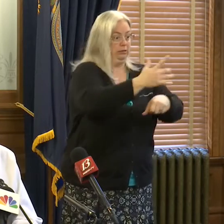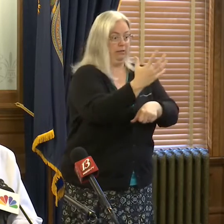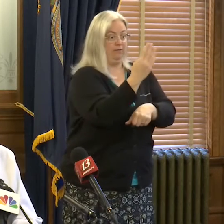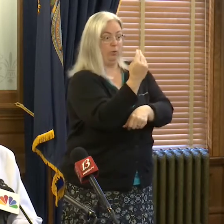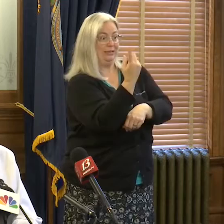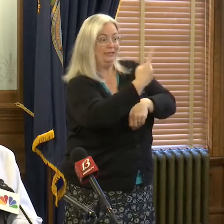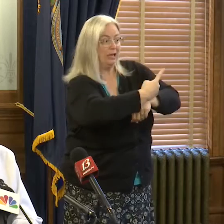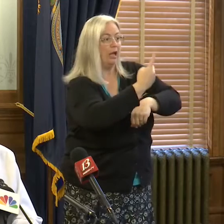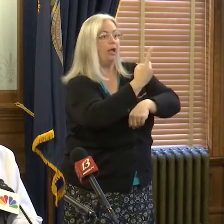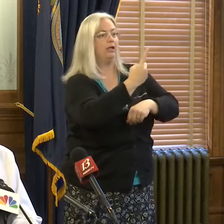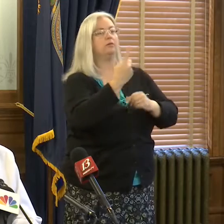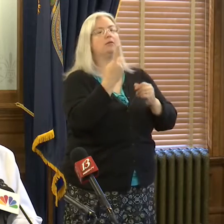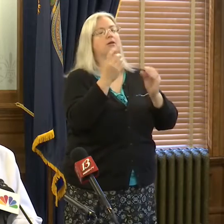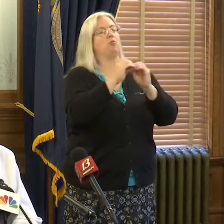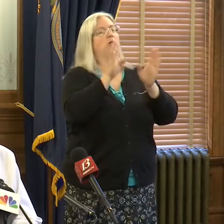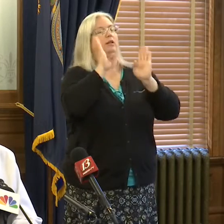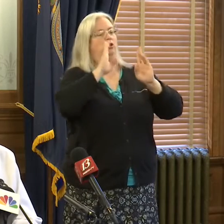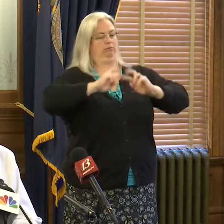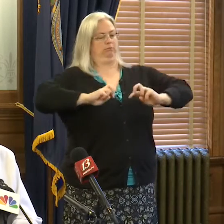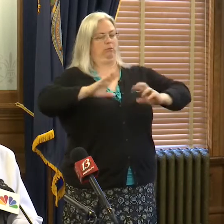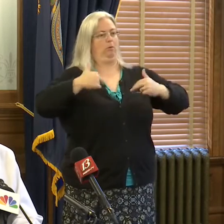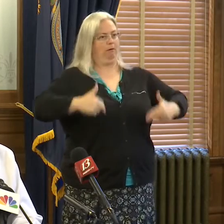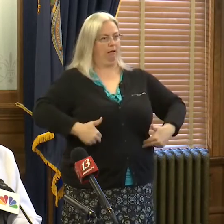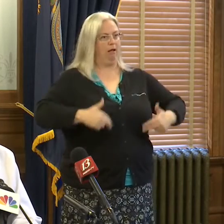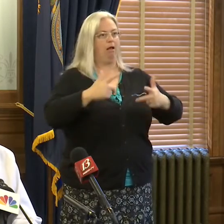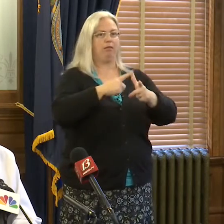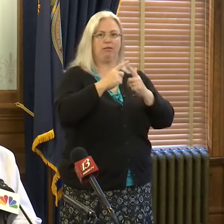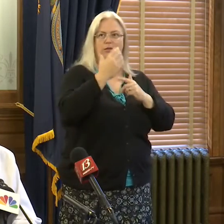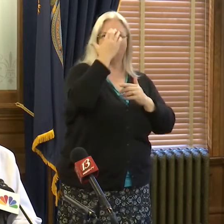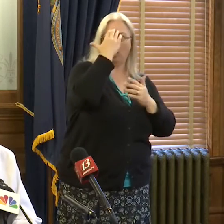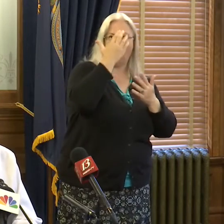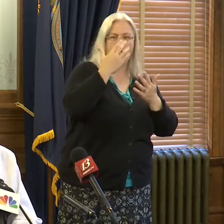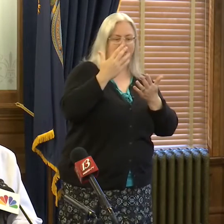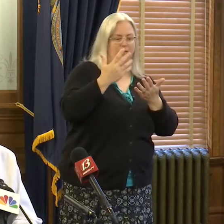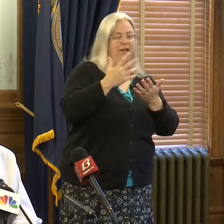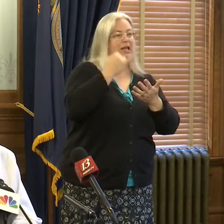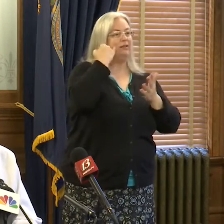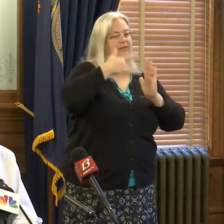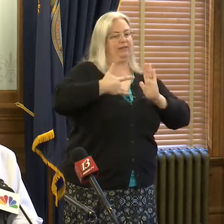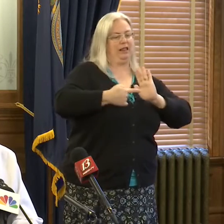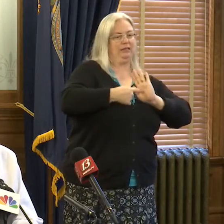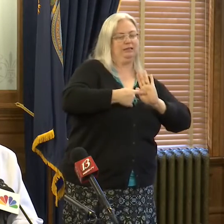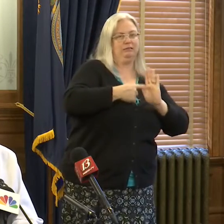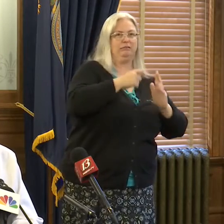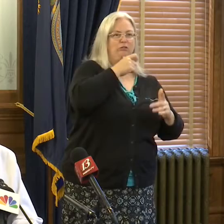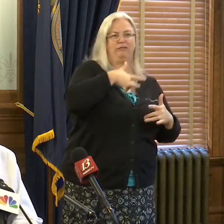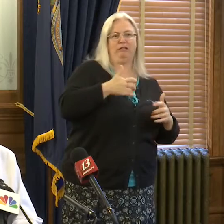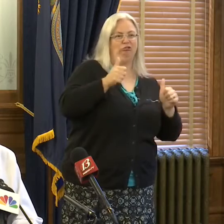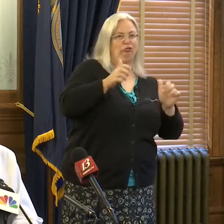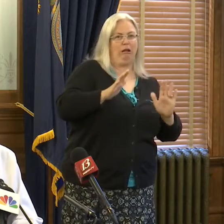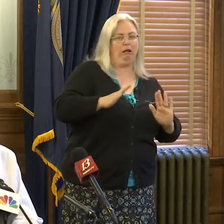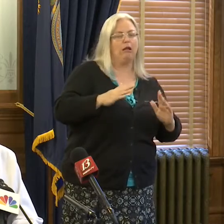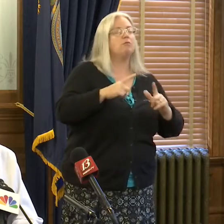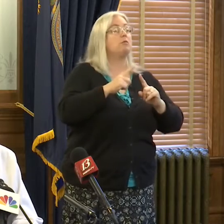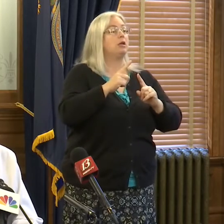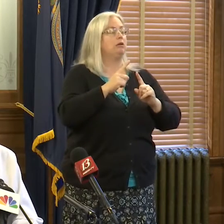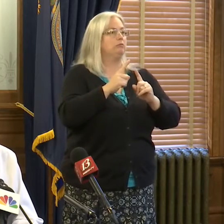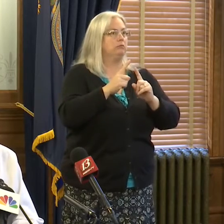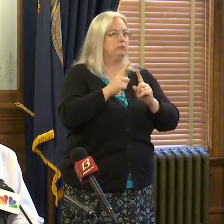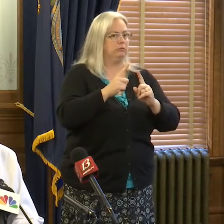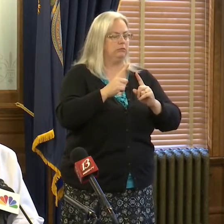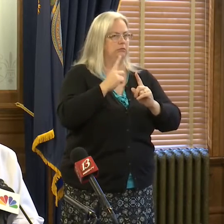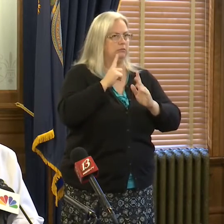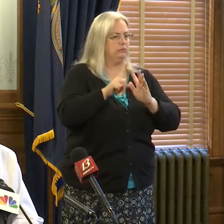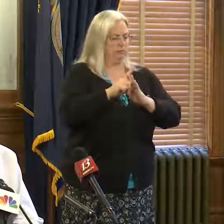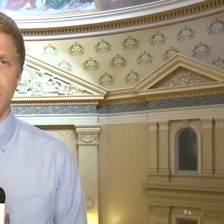maybe they pay a little bit more attention to their health, don't ignore or write off those symptoms. If they aren't feeling well, they seek health care and ask to be